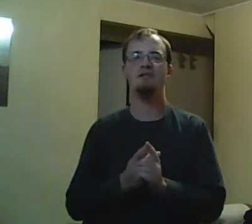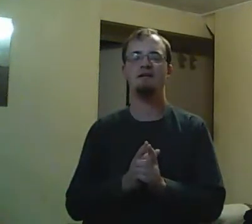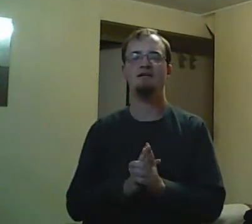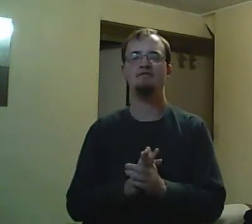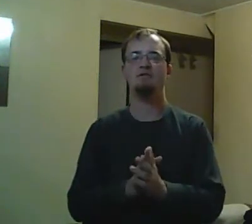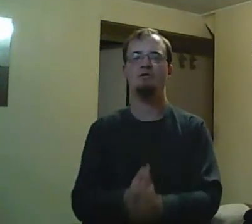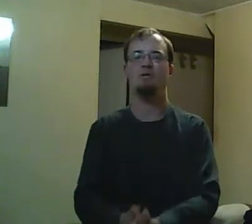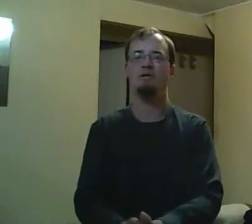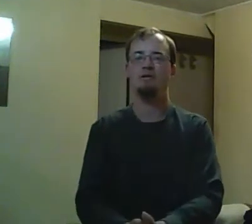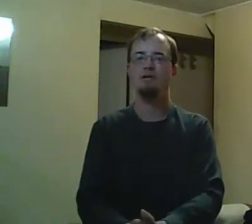man.